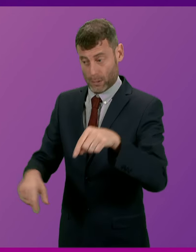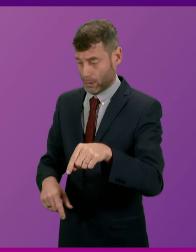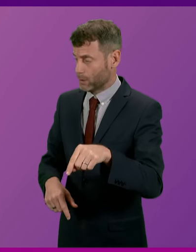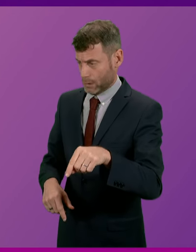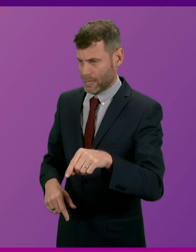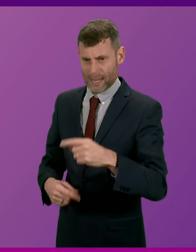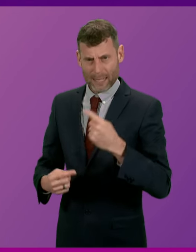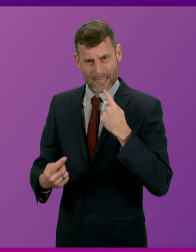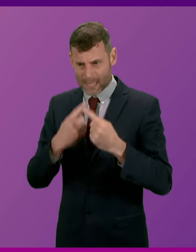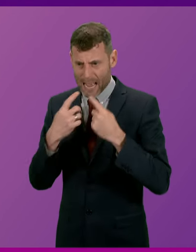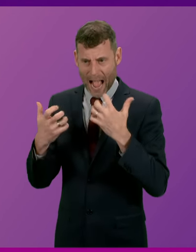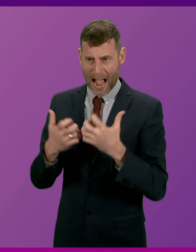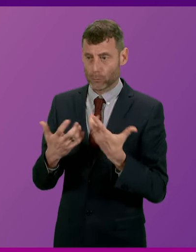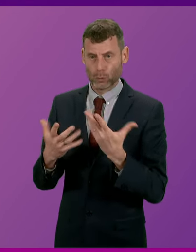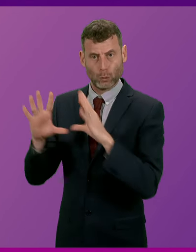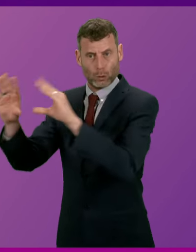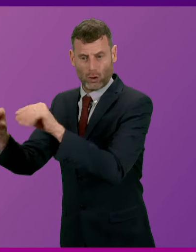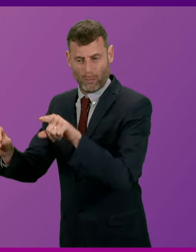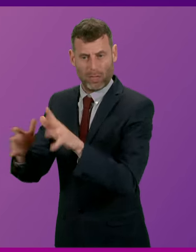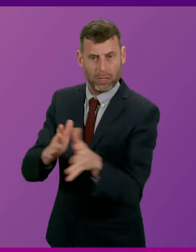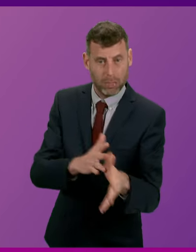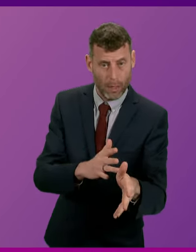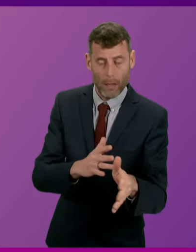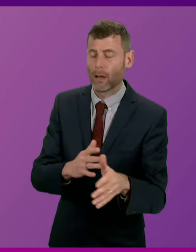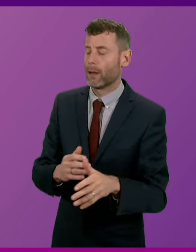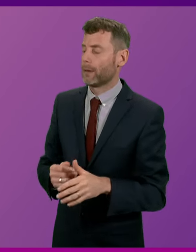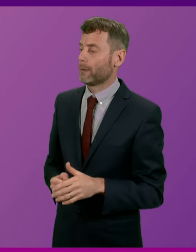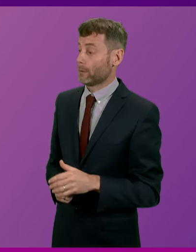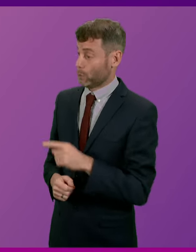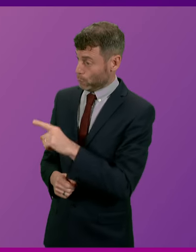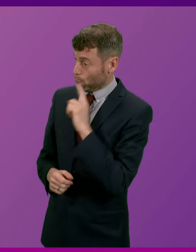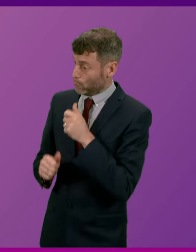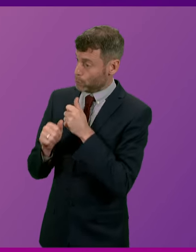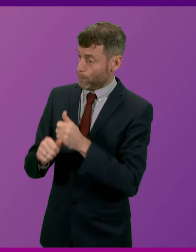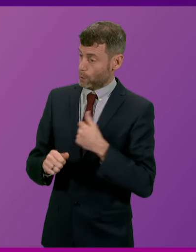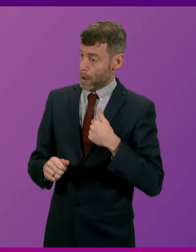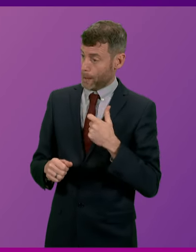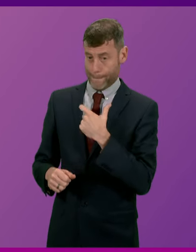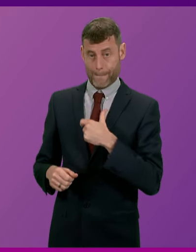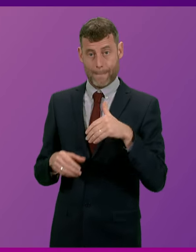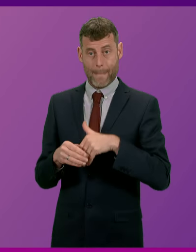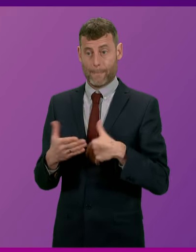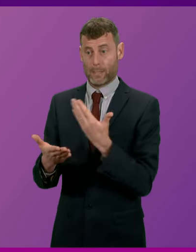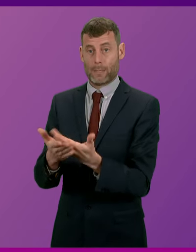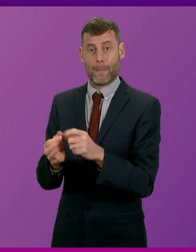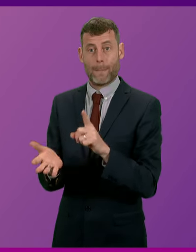continuing the positive dialogue I've had with ministers on my member's bill. First Minister. Yes, I can commit to continuing to engage